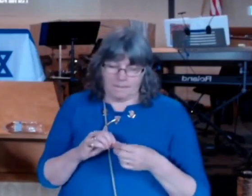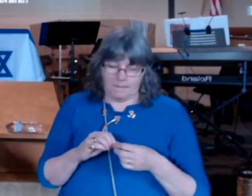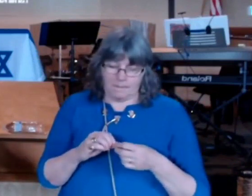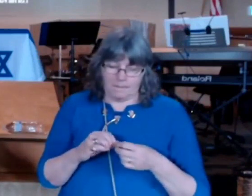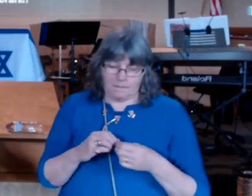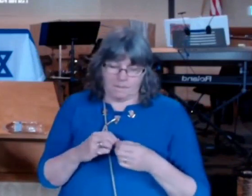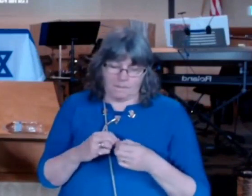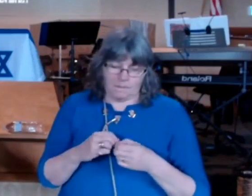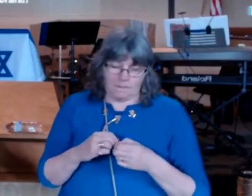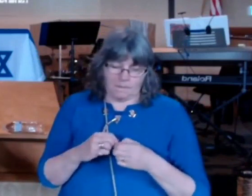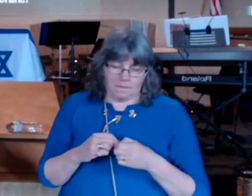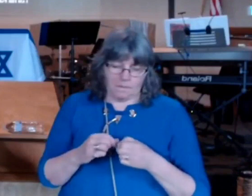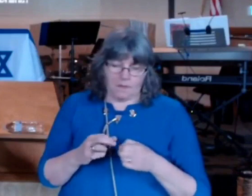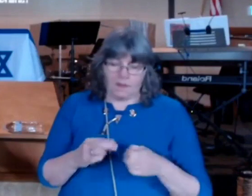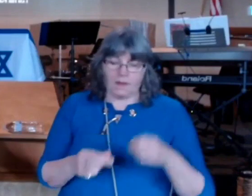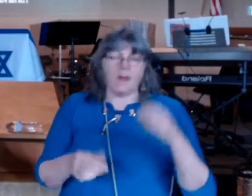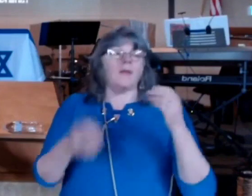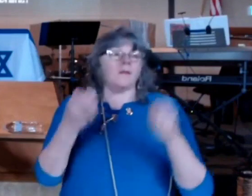glory of God